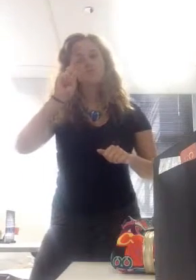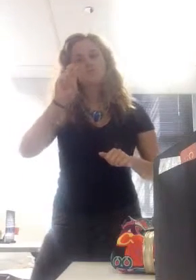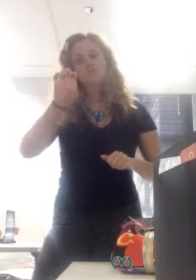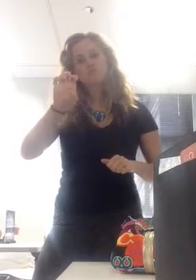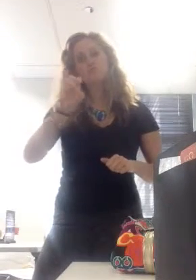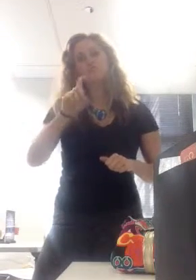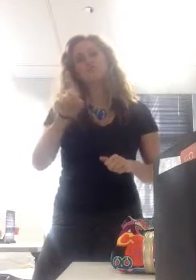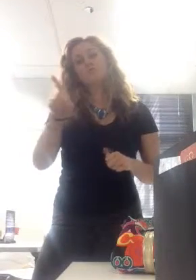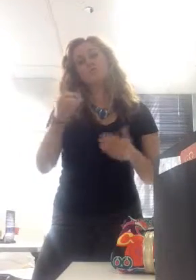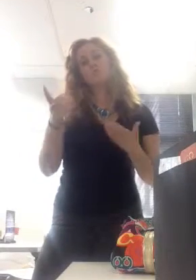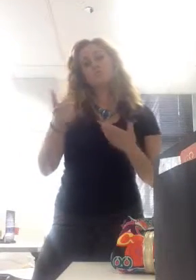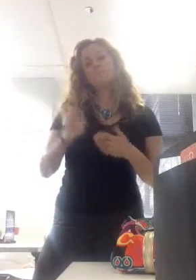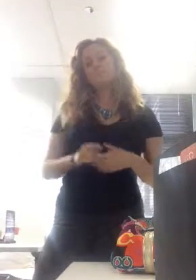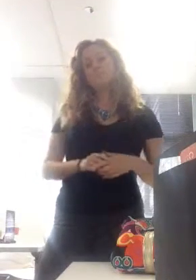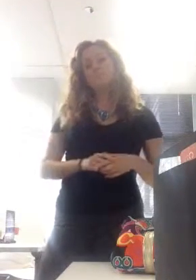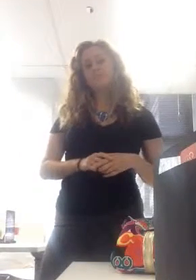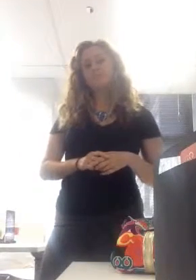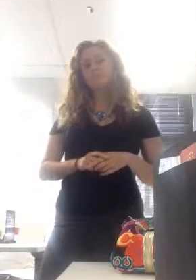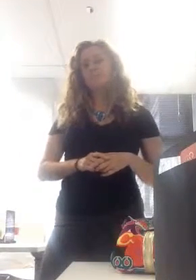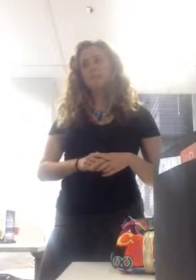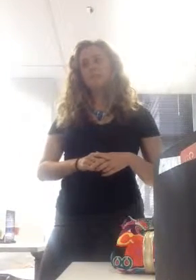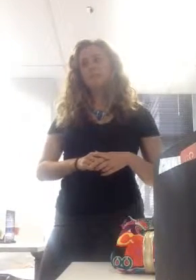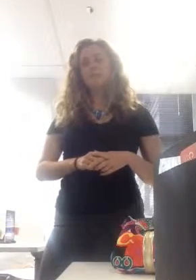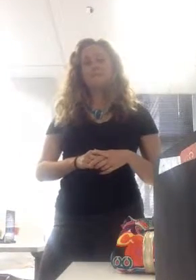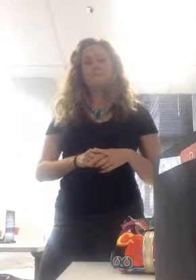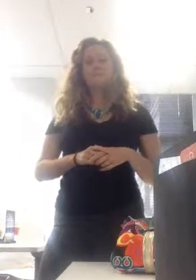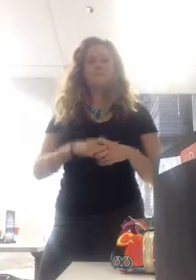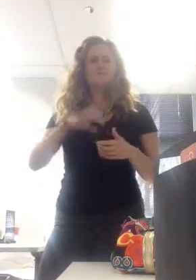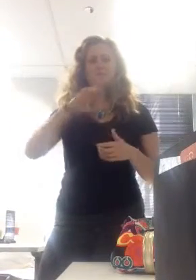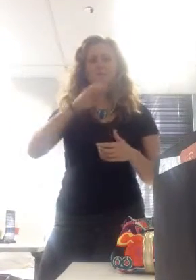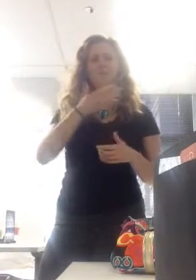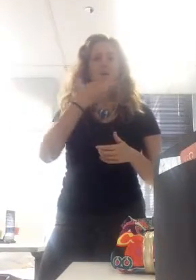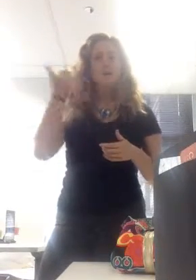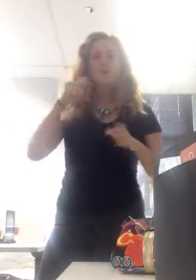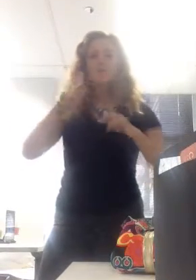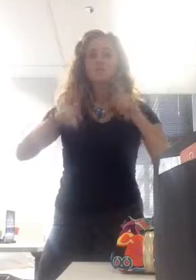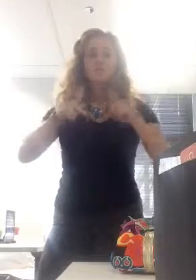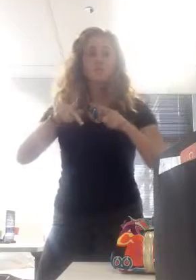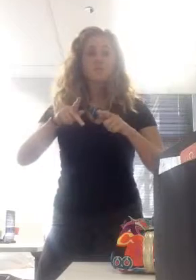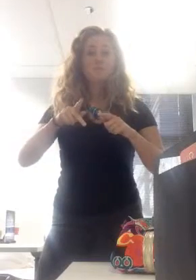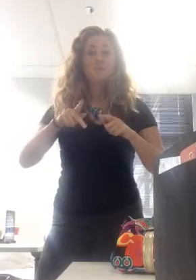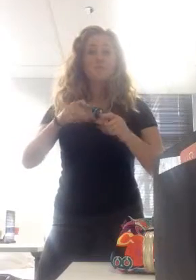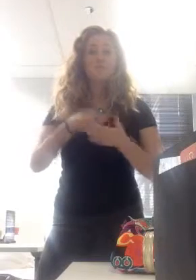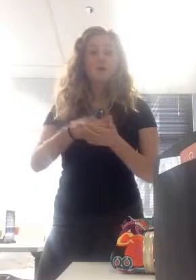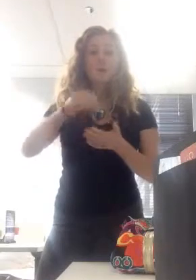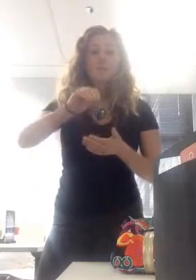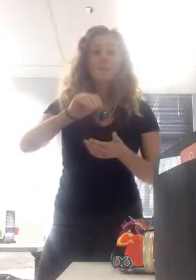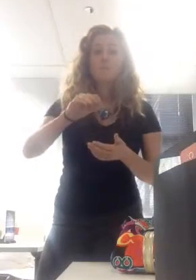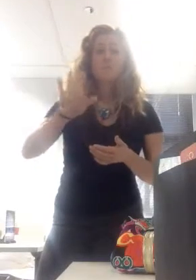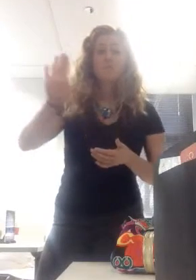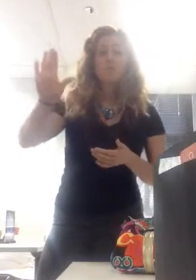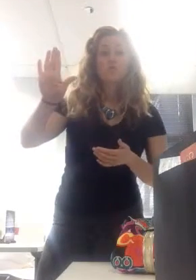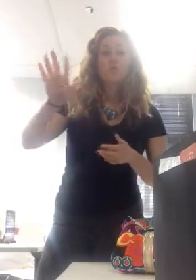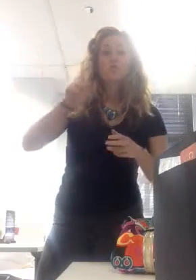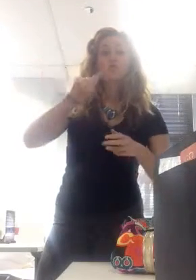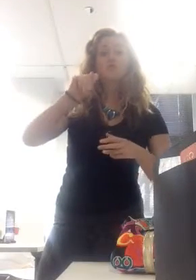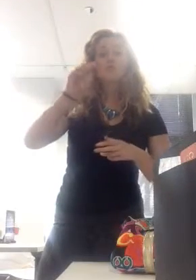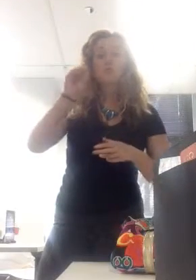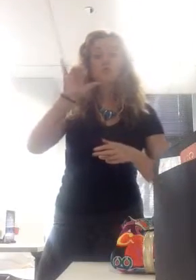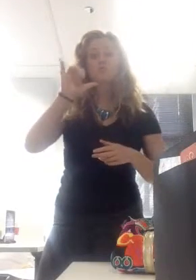Is anyone else going to buy those toys? No. And so what happens is, instead of the government telling